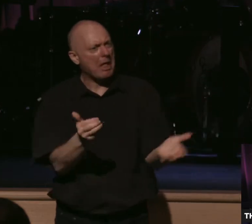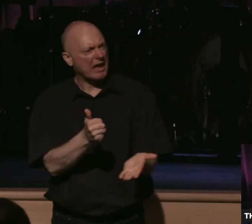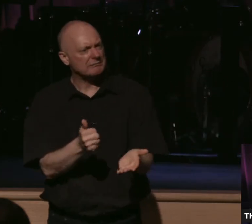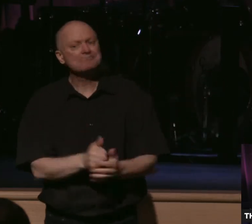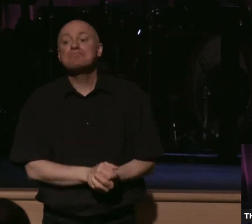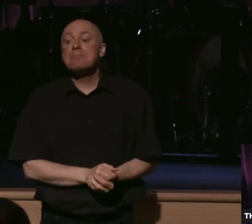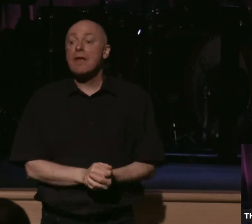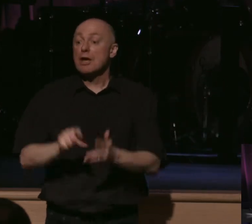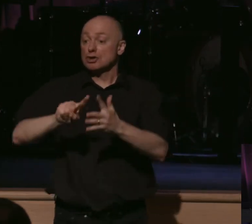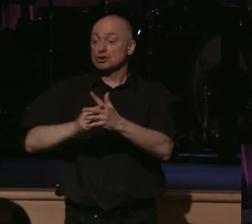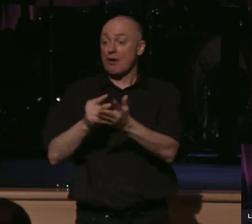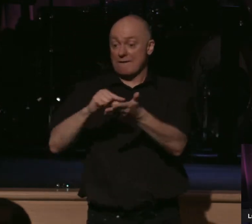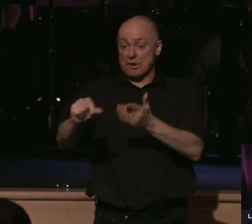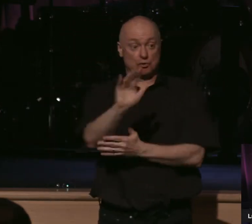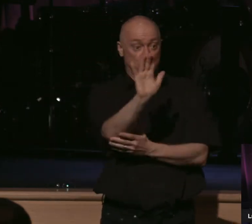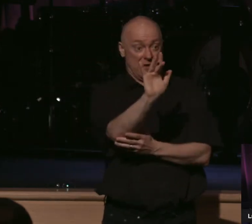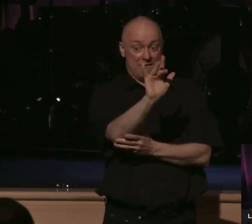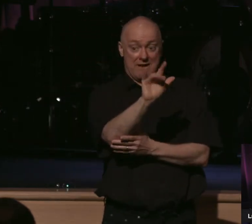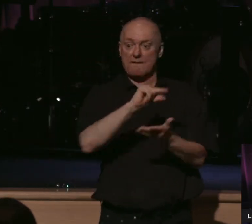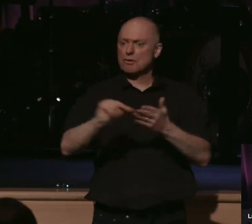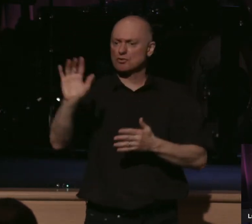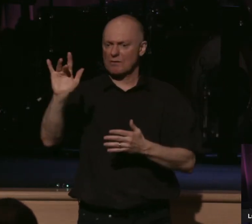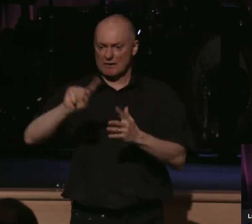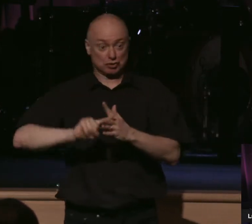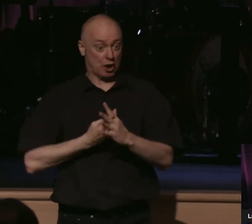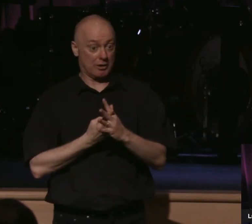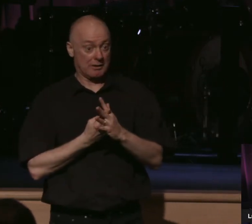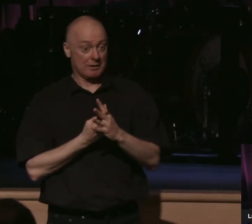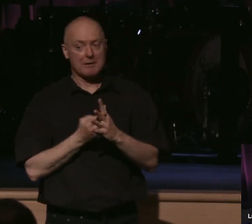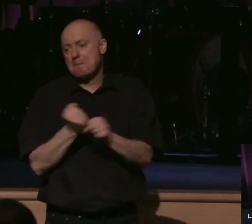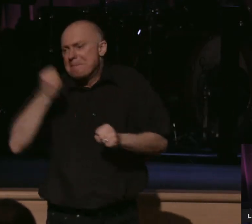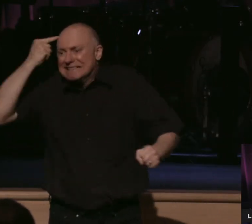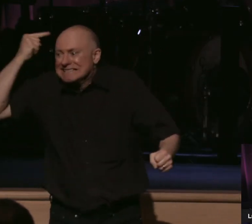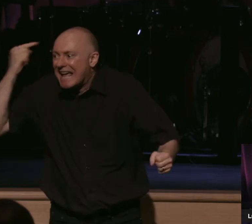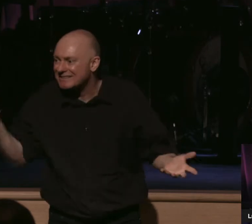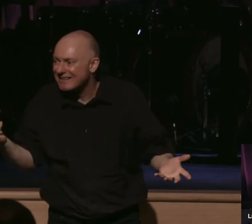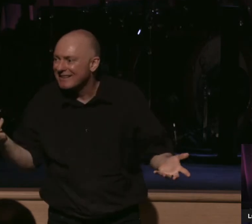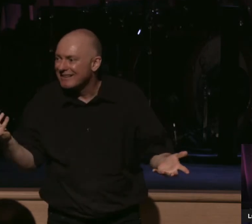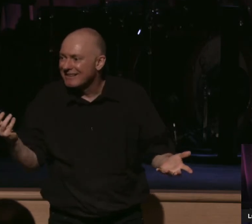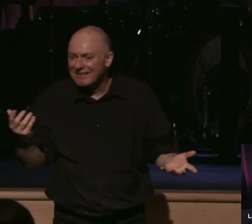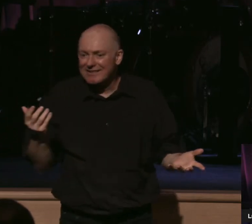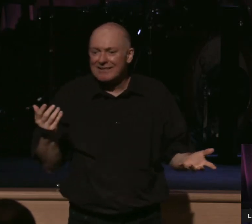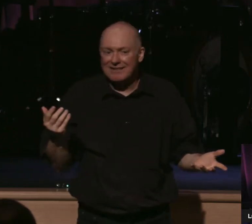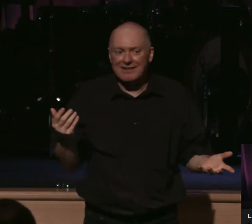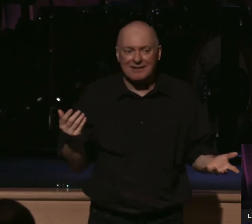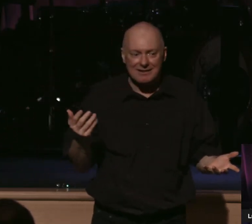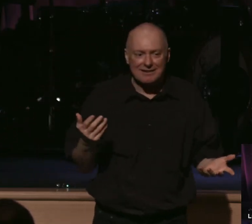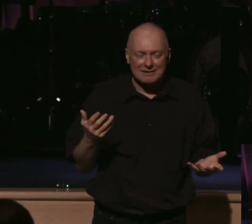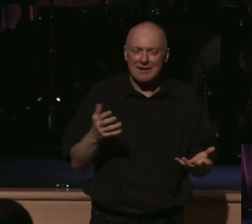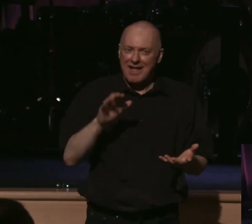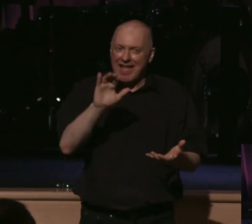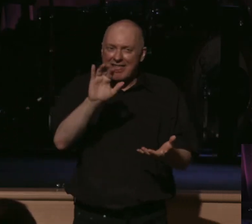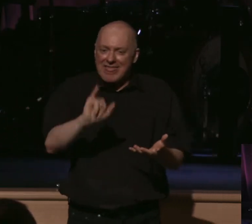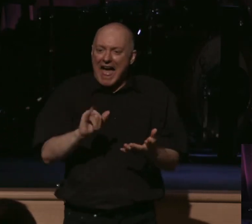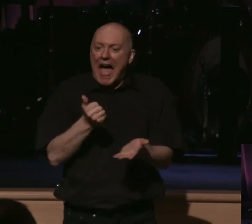I'm going to start in verse 25 today, which makes sense, because that is a great intro, a very telling intro to our